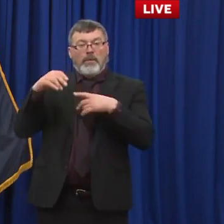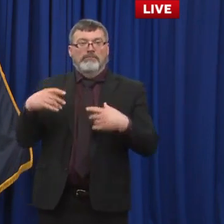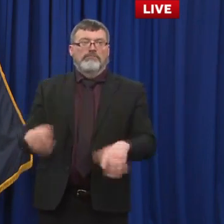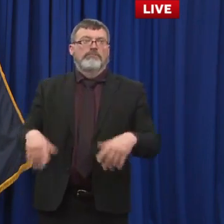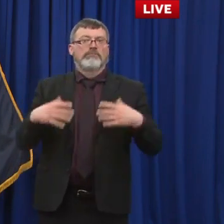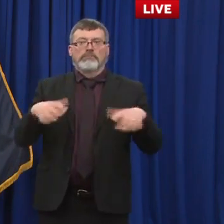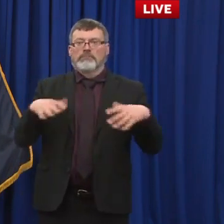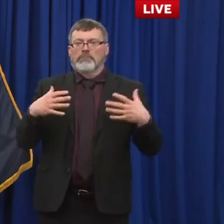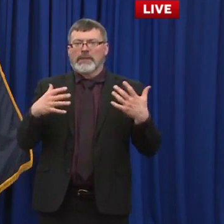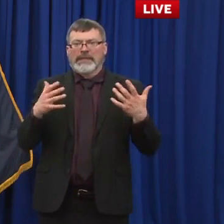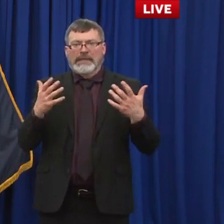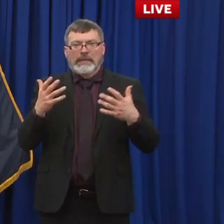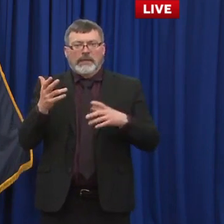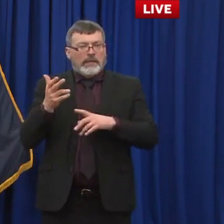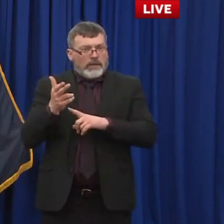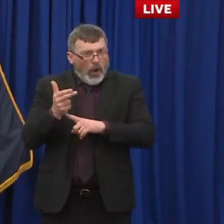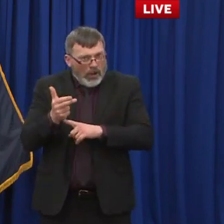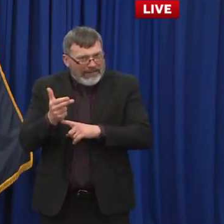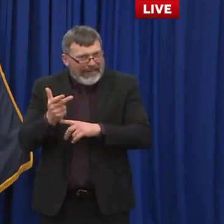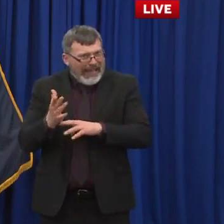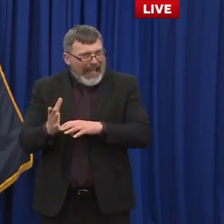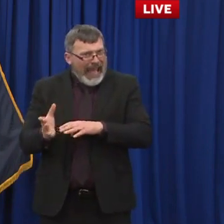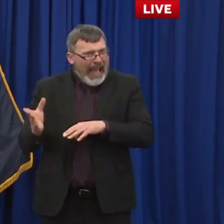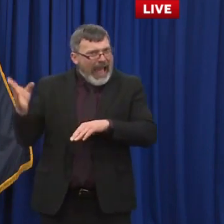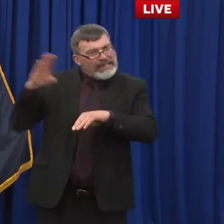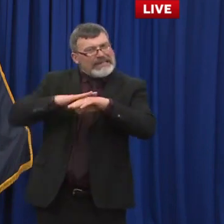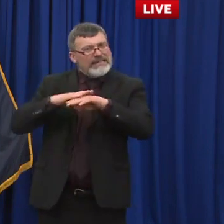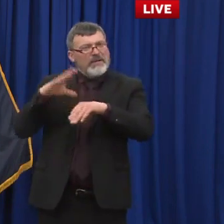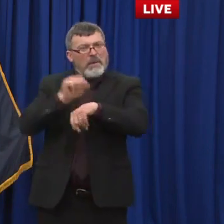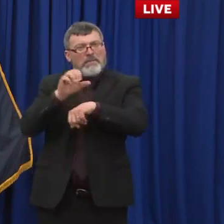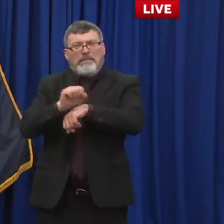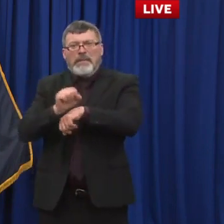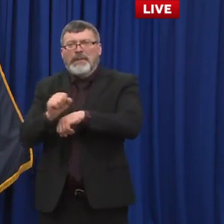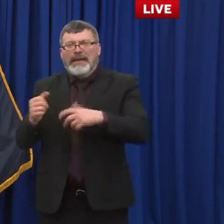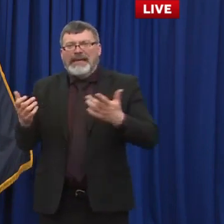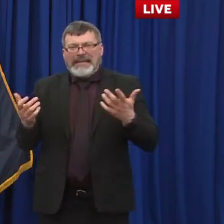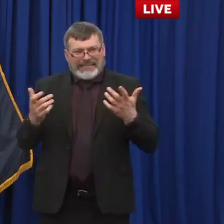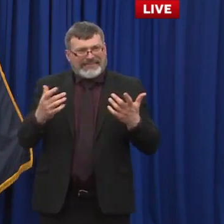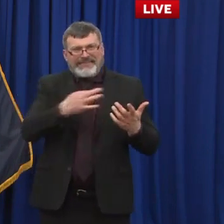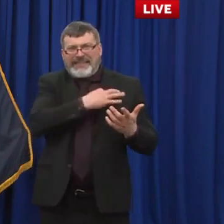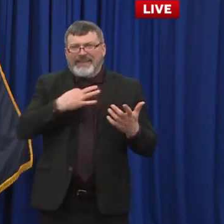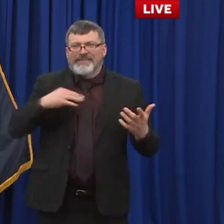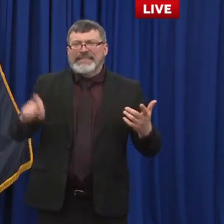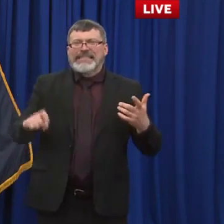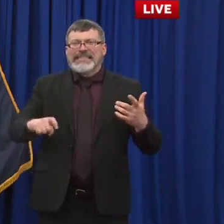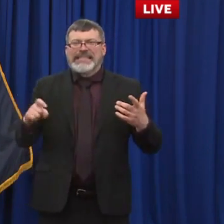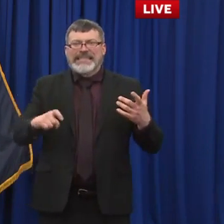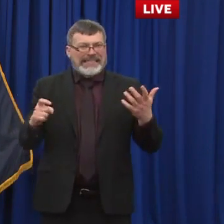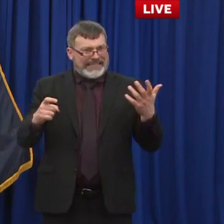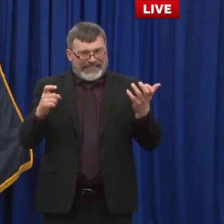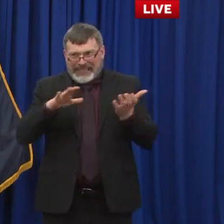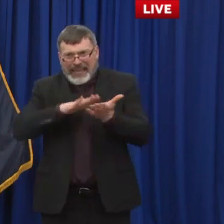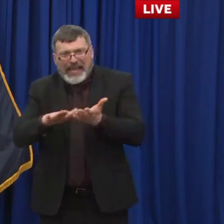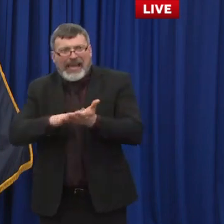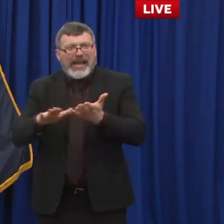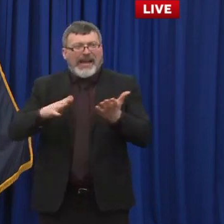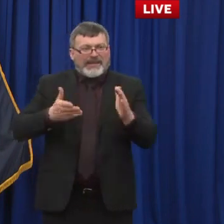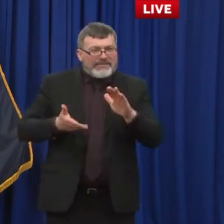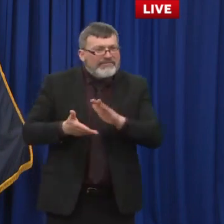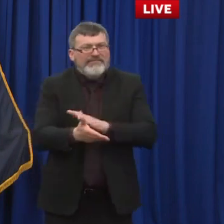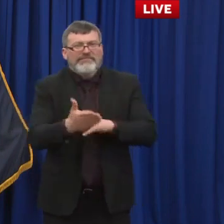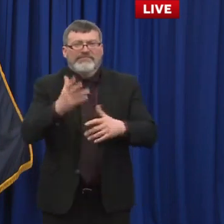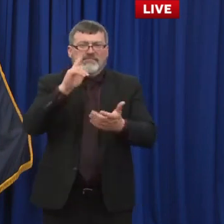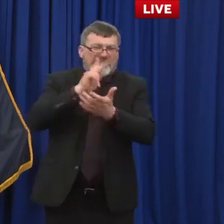um that might have been closed longer than normal are all gearing up I don't know anyone who isn't who isn't looking for work and then you add on top of that all these new tech